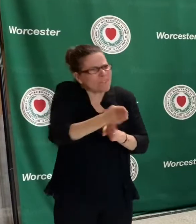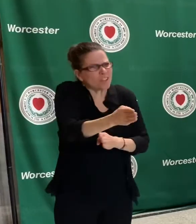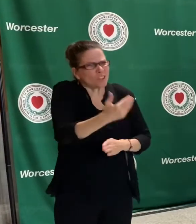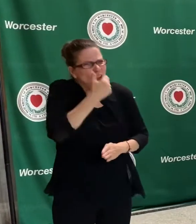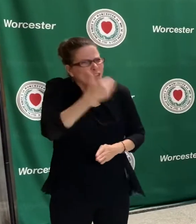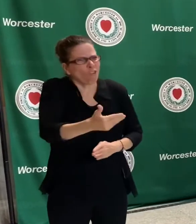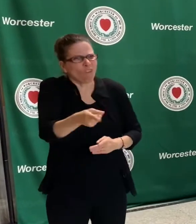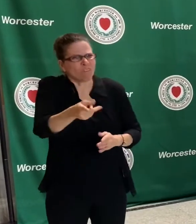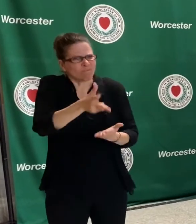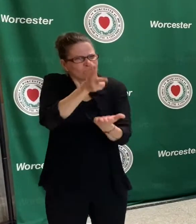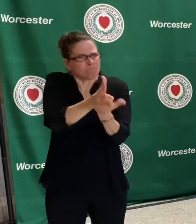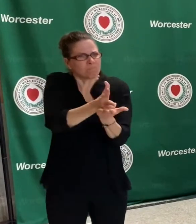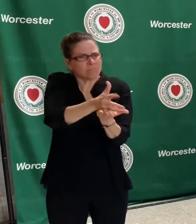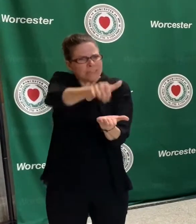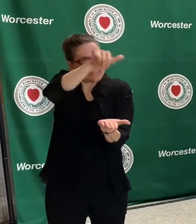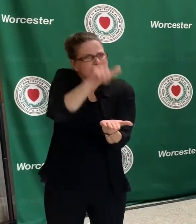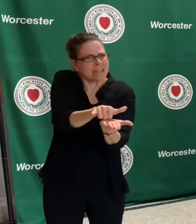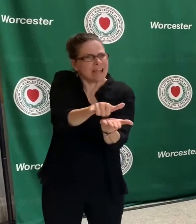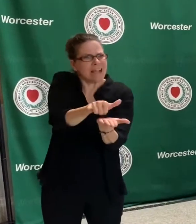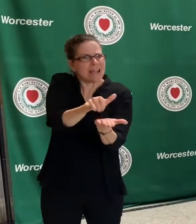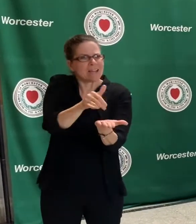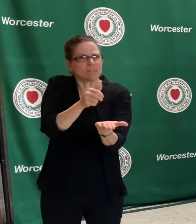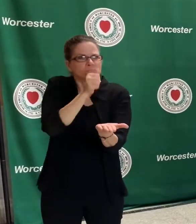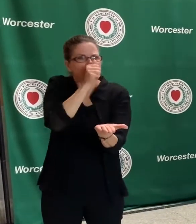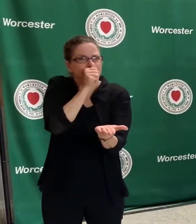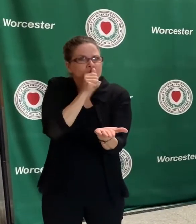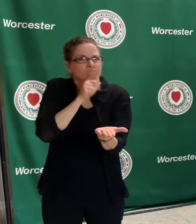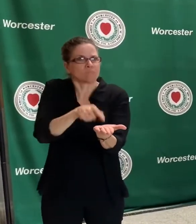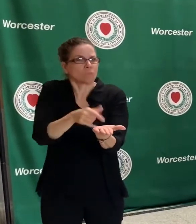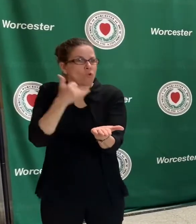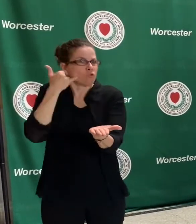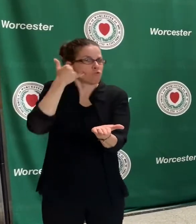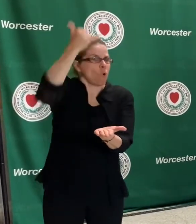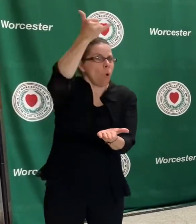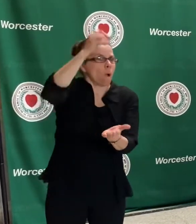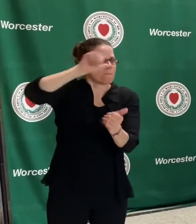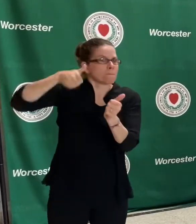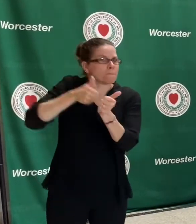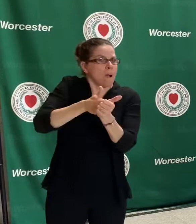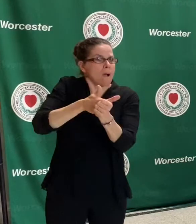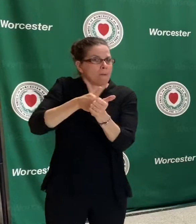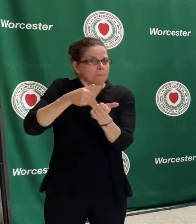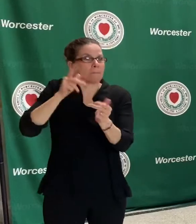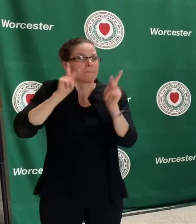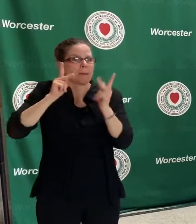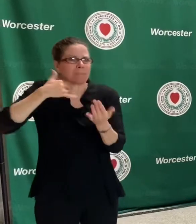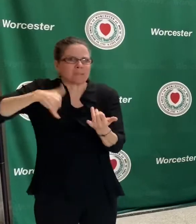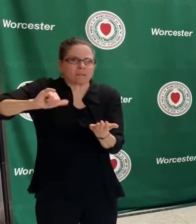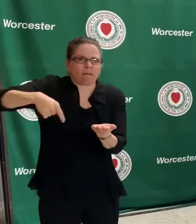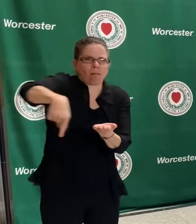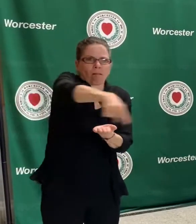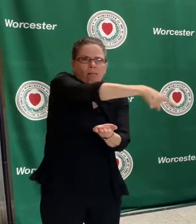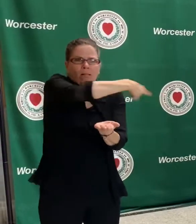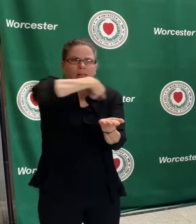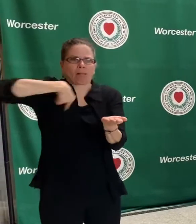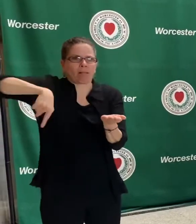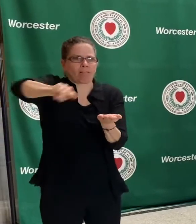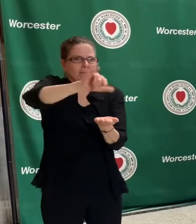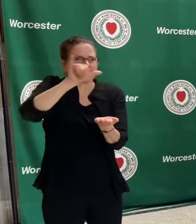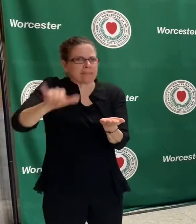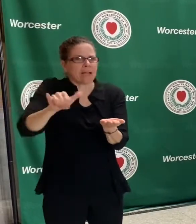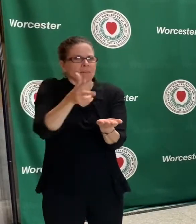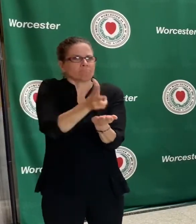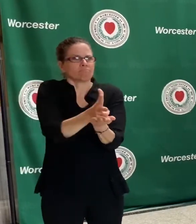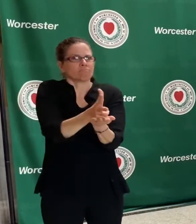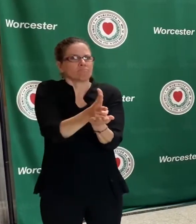restraint that he called for a backup, and that crowd was able to be dispersed before anybody got hurt, either